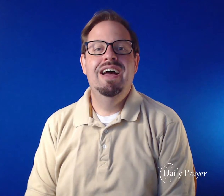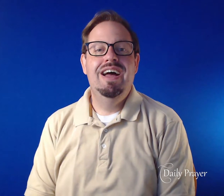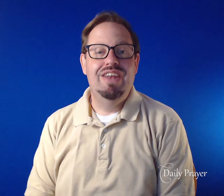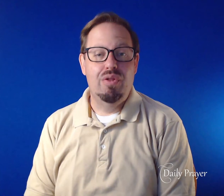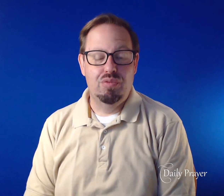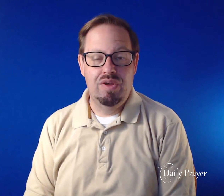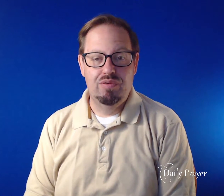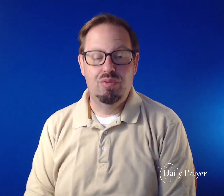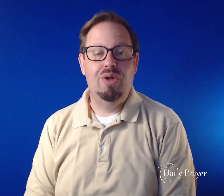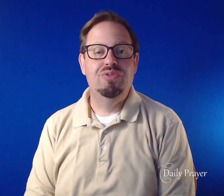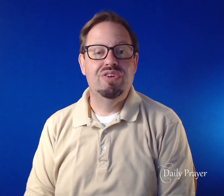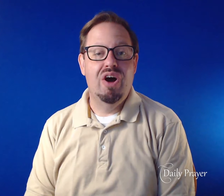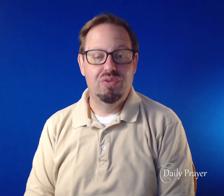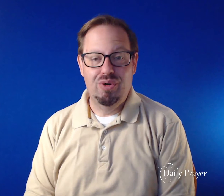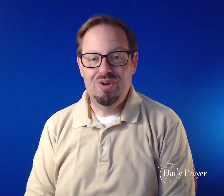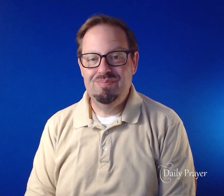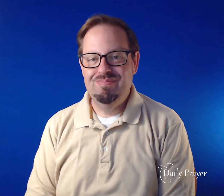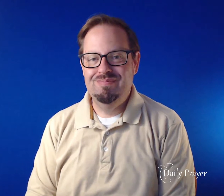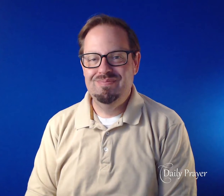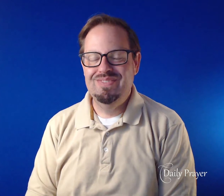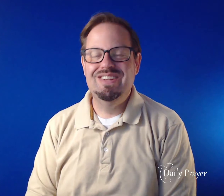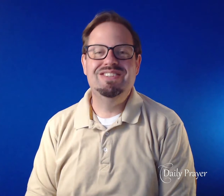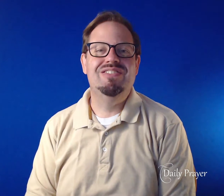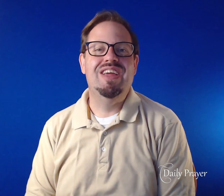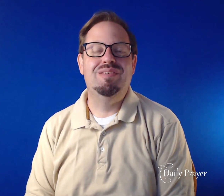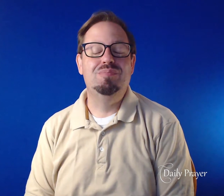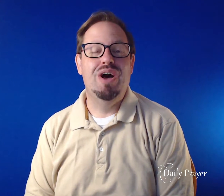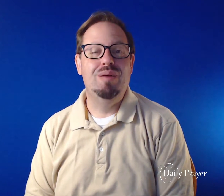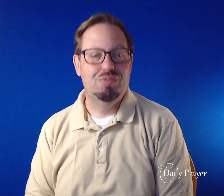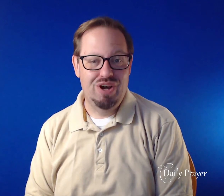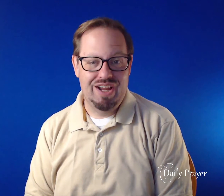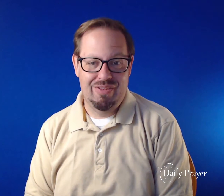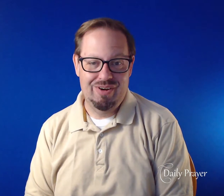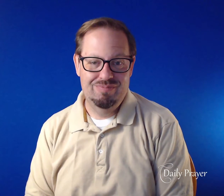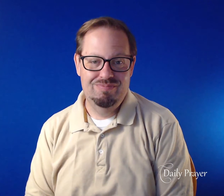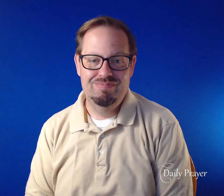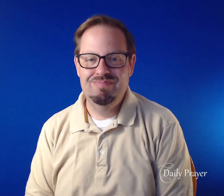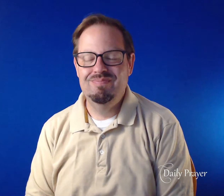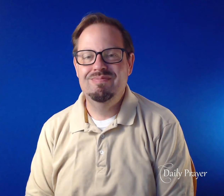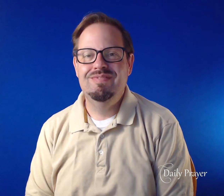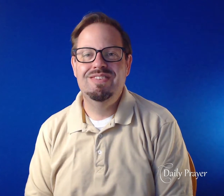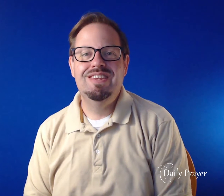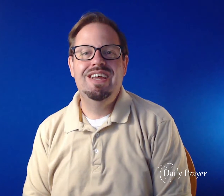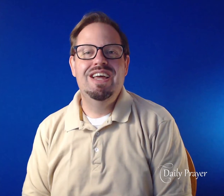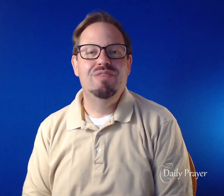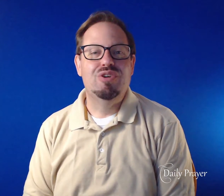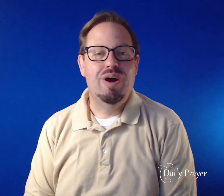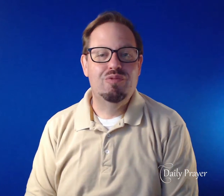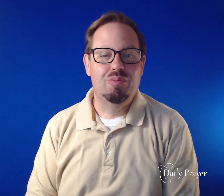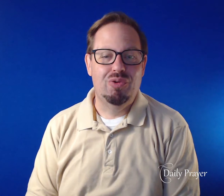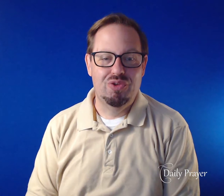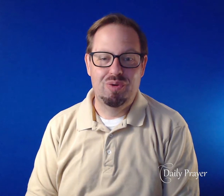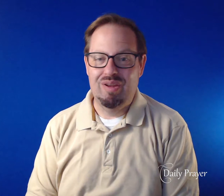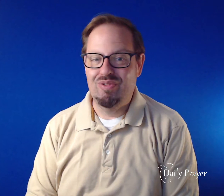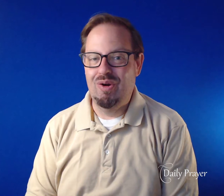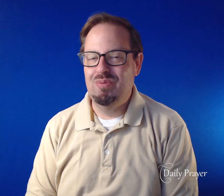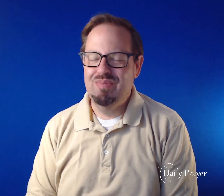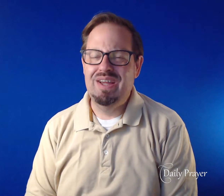Now that we've dwelt in God's word, let's take some time to pray together. If you're comfortable doing so, I